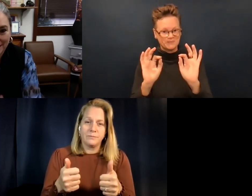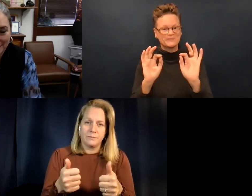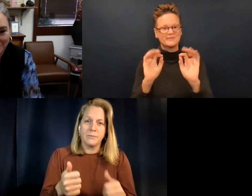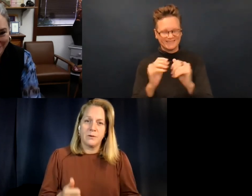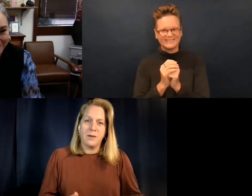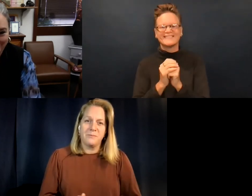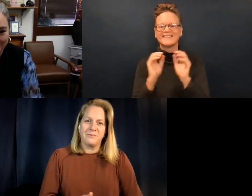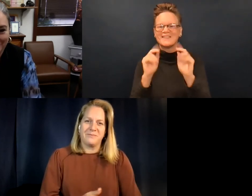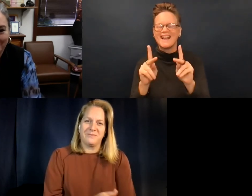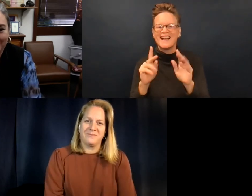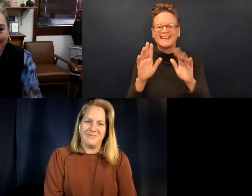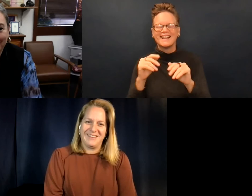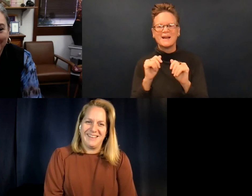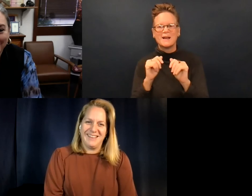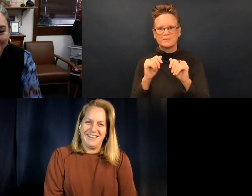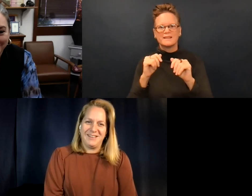Okay.